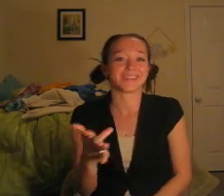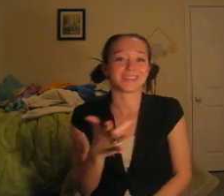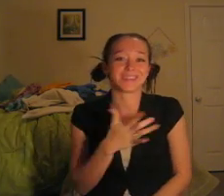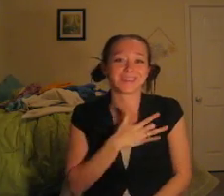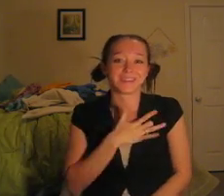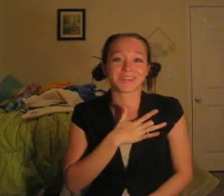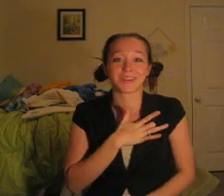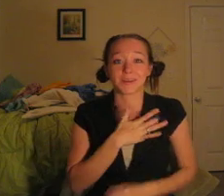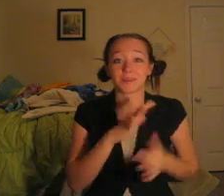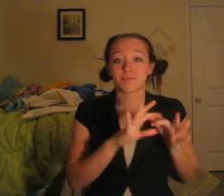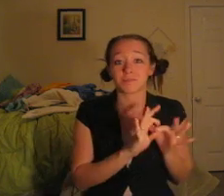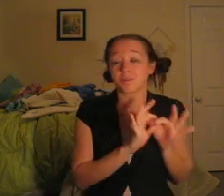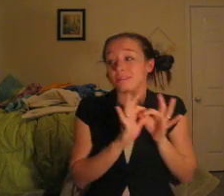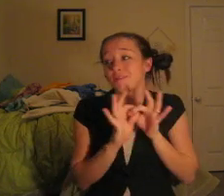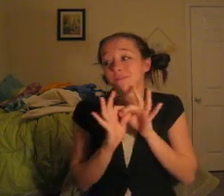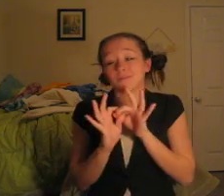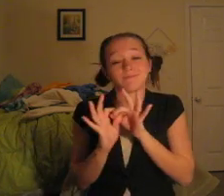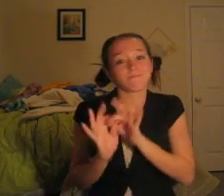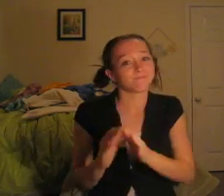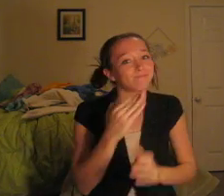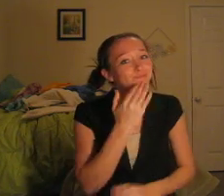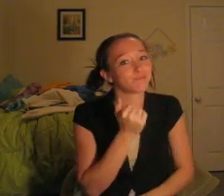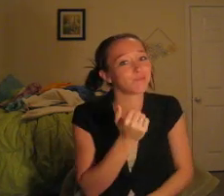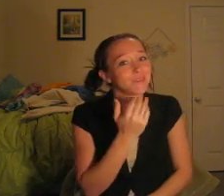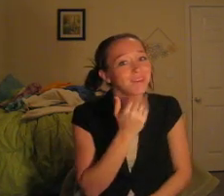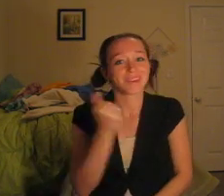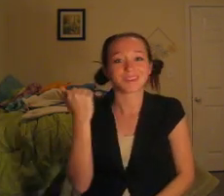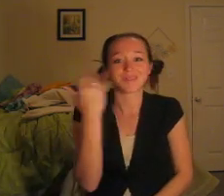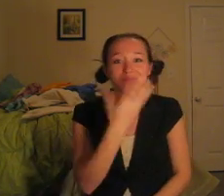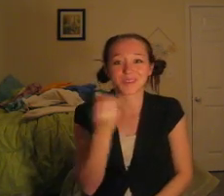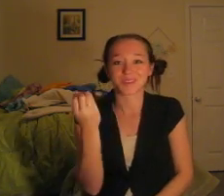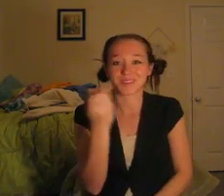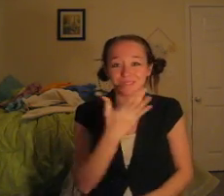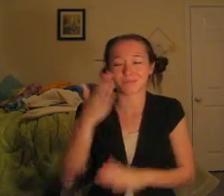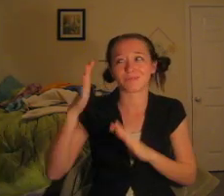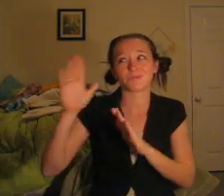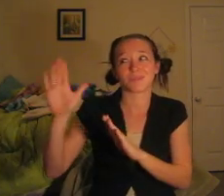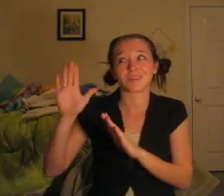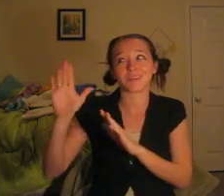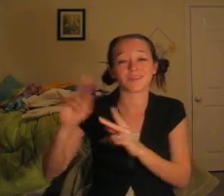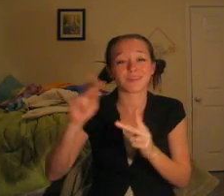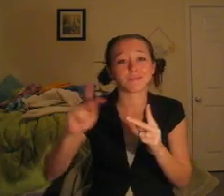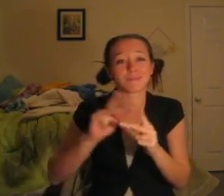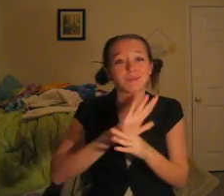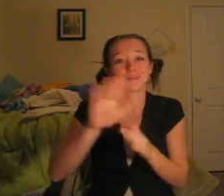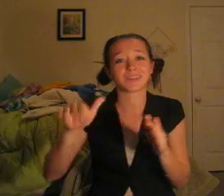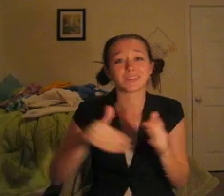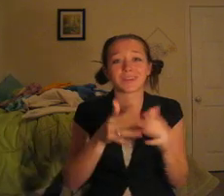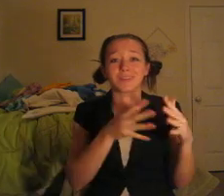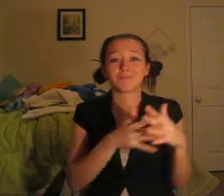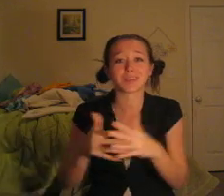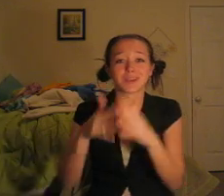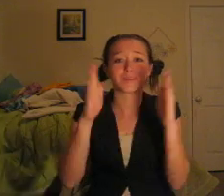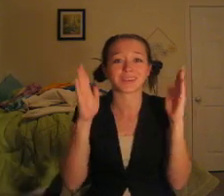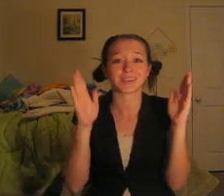heart belongs to that sweet little Beautiful, wonderful, perfect all-American